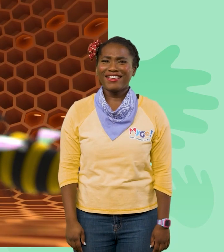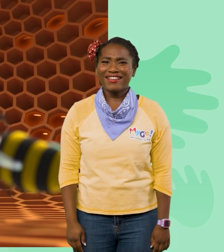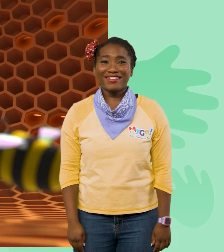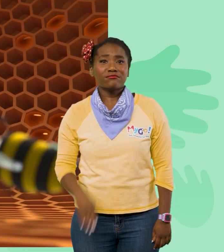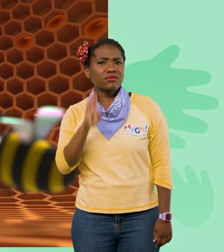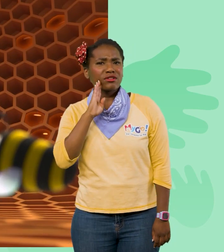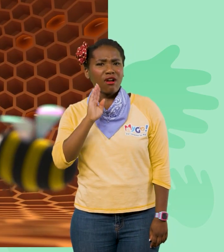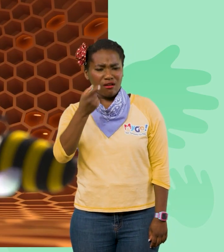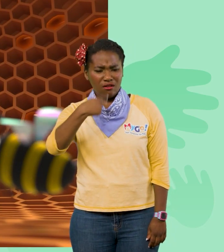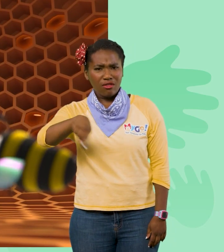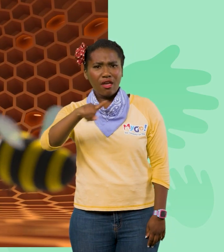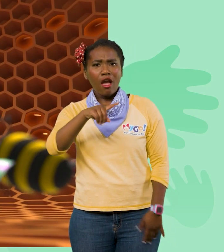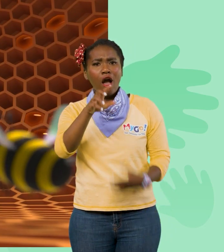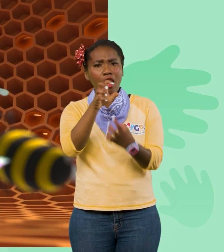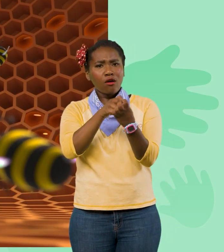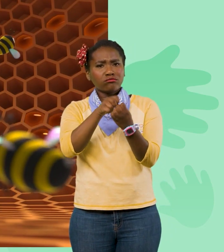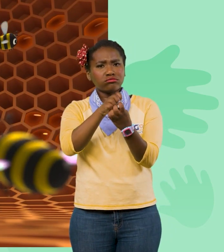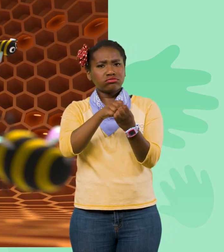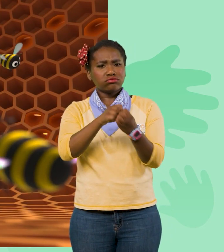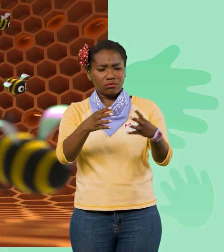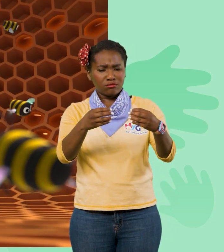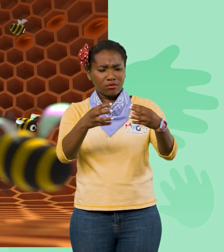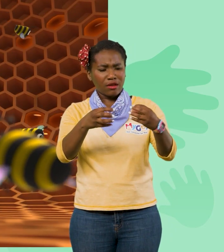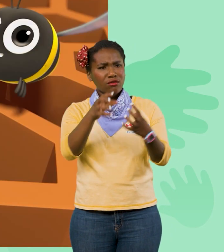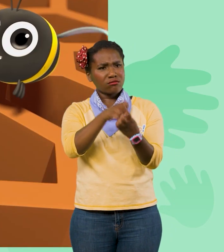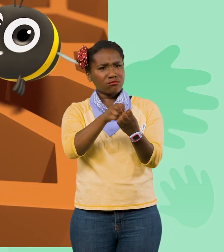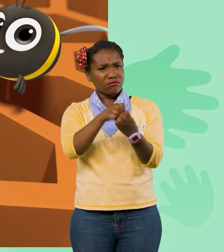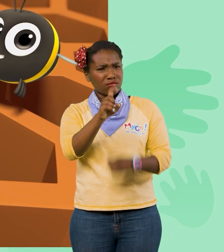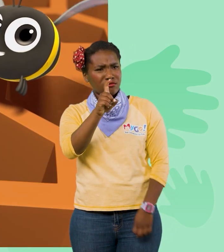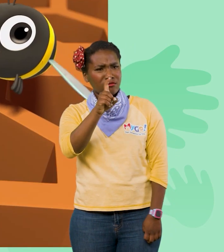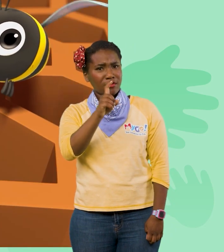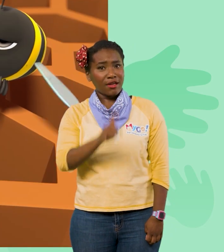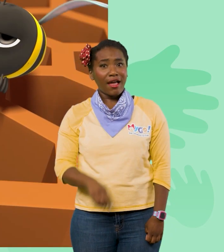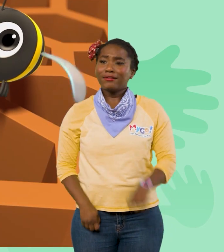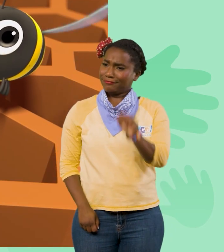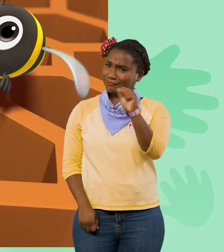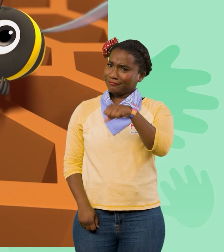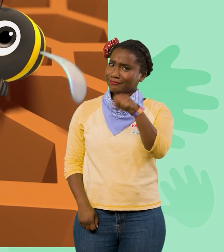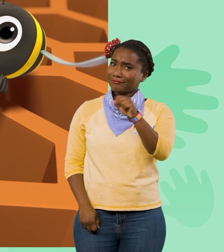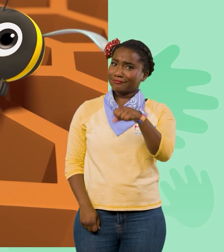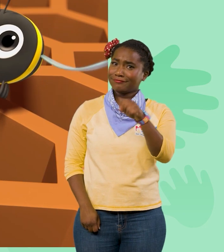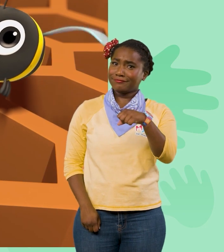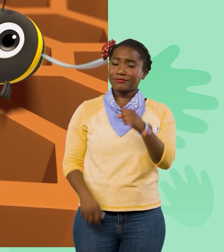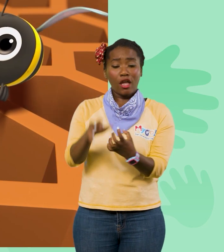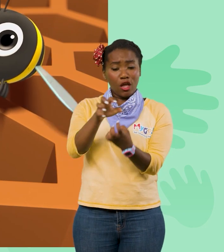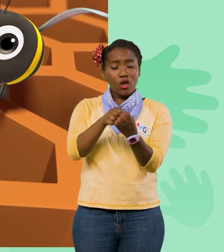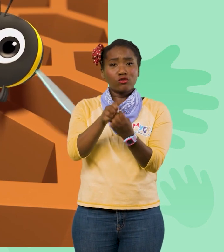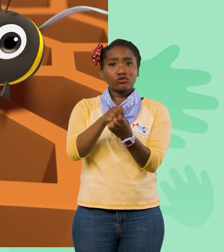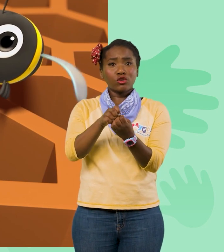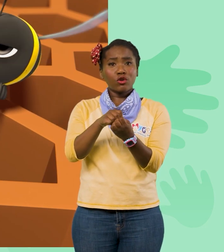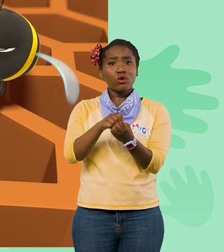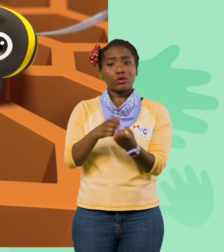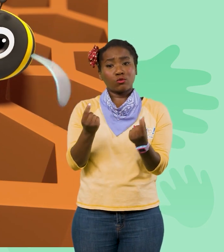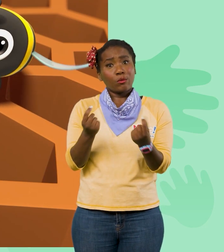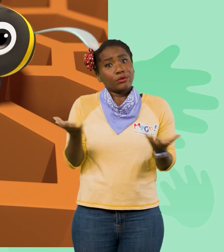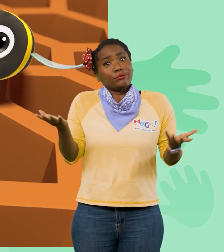Bichon! Are they all chewing nectar? Sure are! Gotta chew! That's what we do!